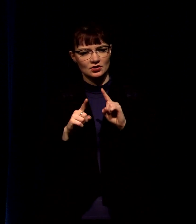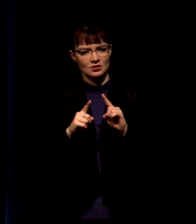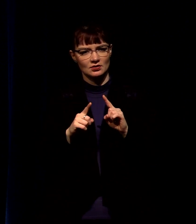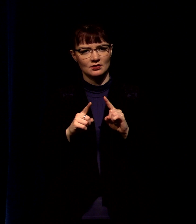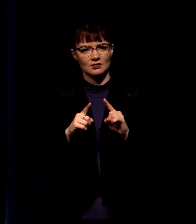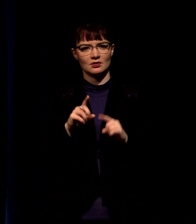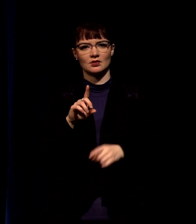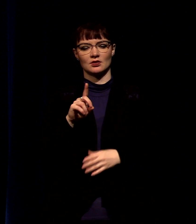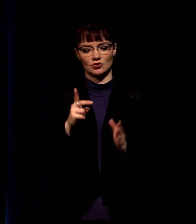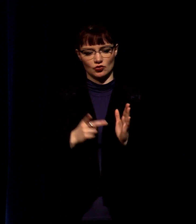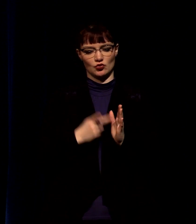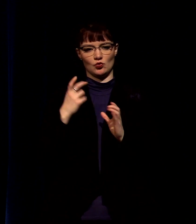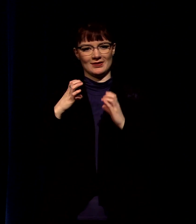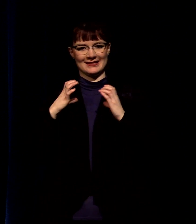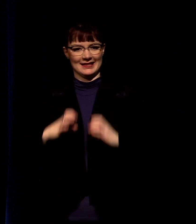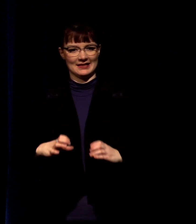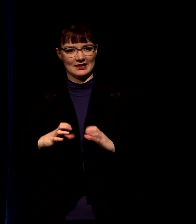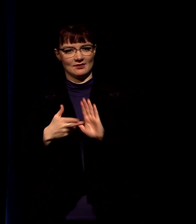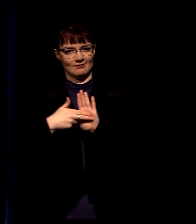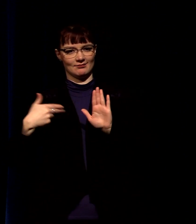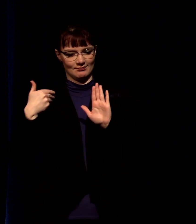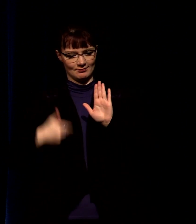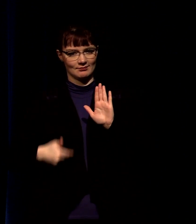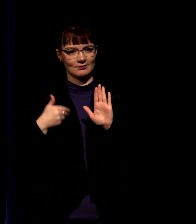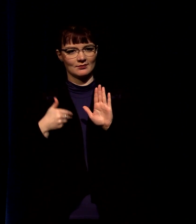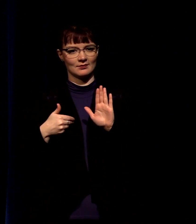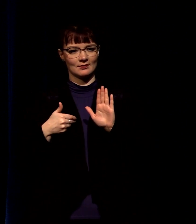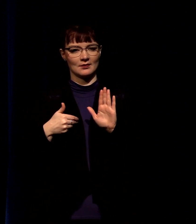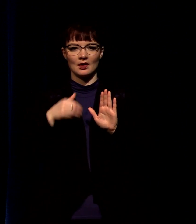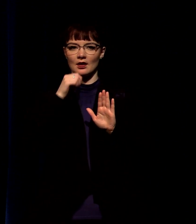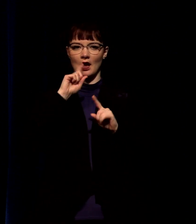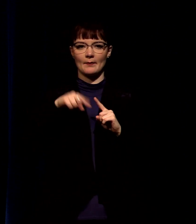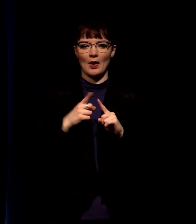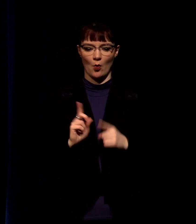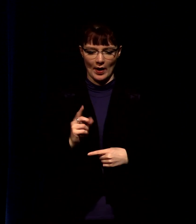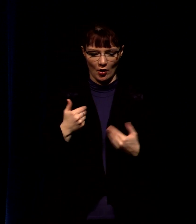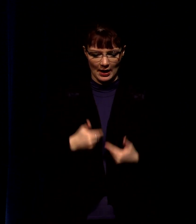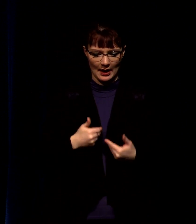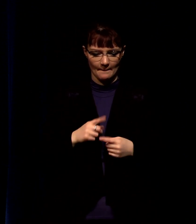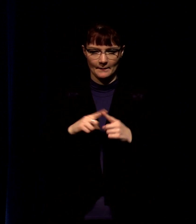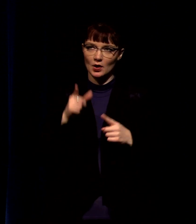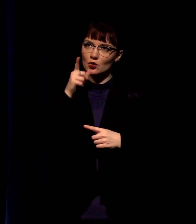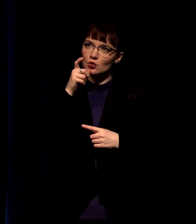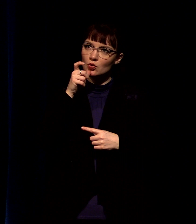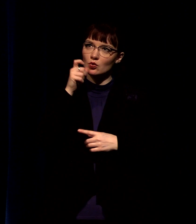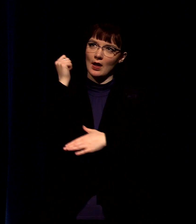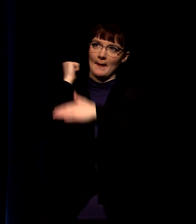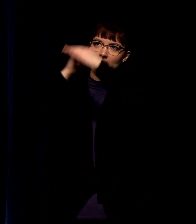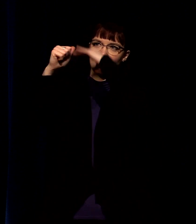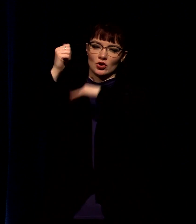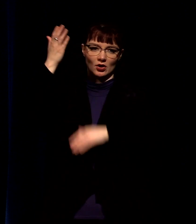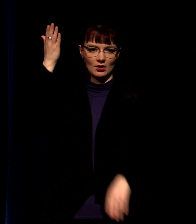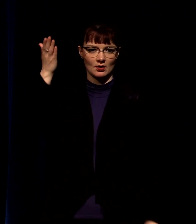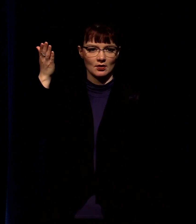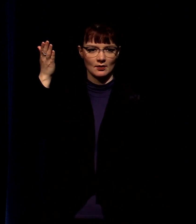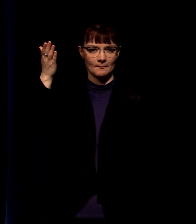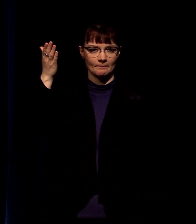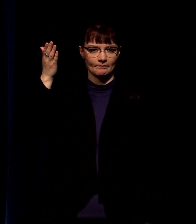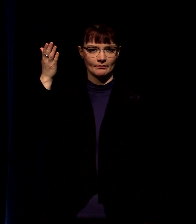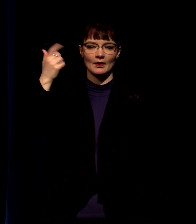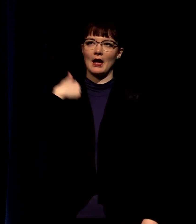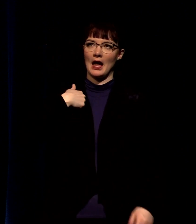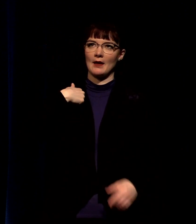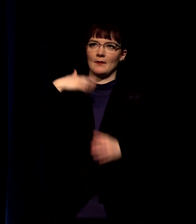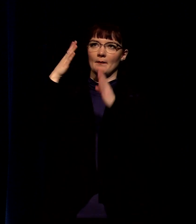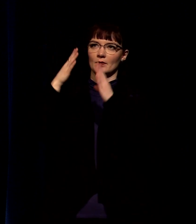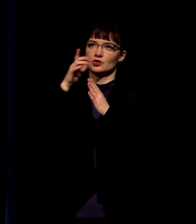to be a dual citizen because we are less about where we are and more about who we are a people that